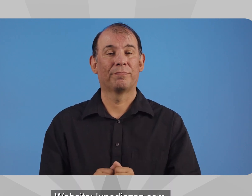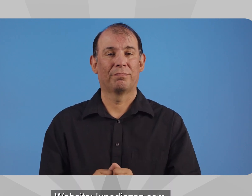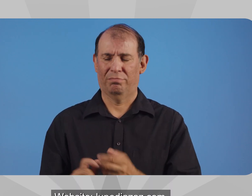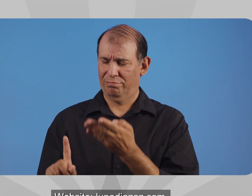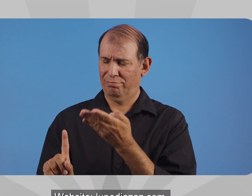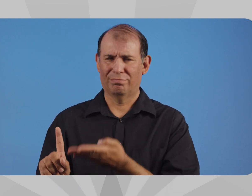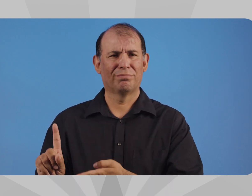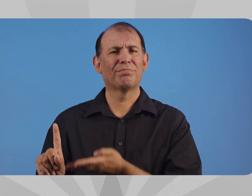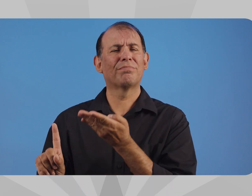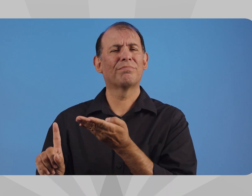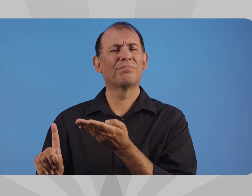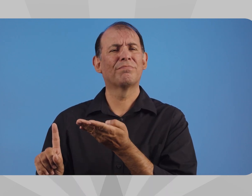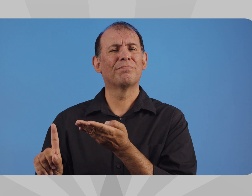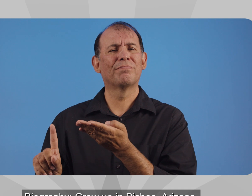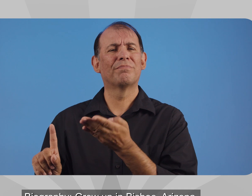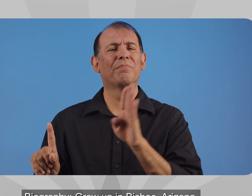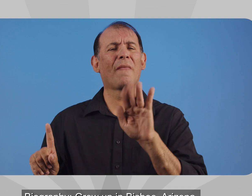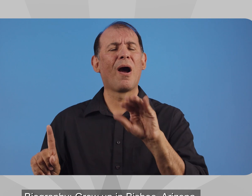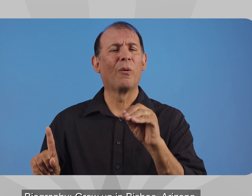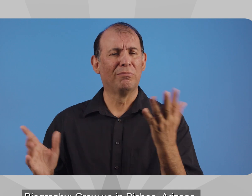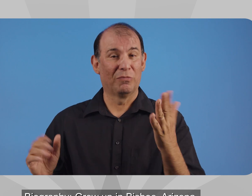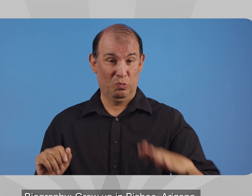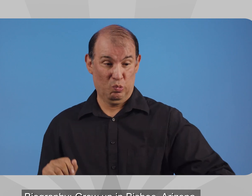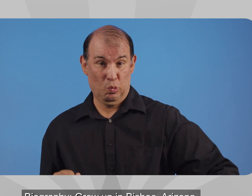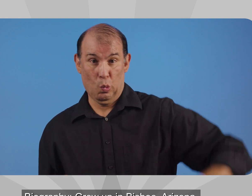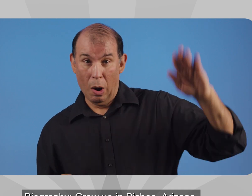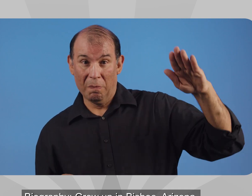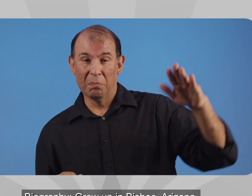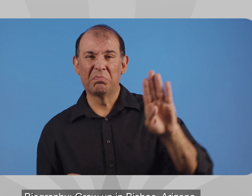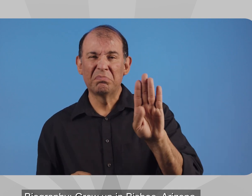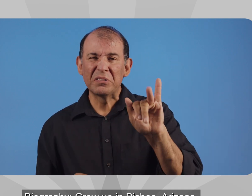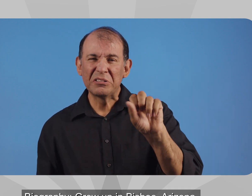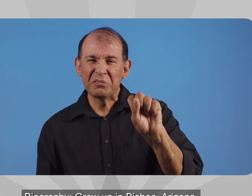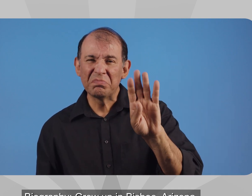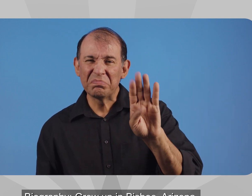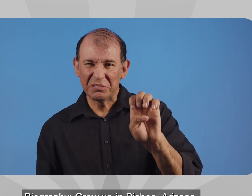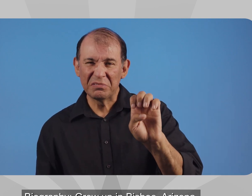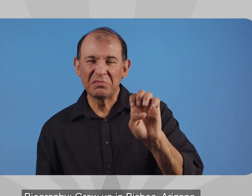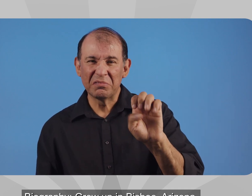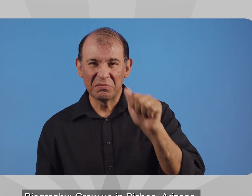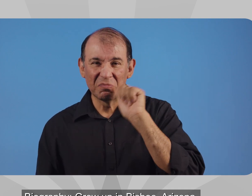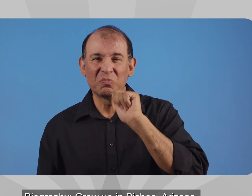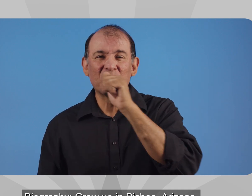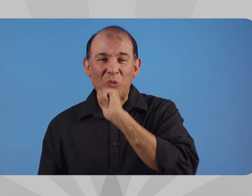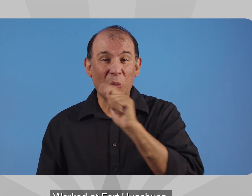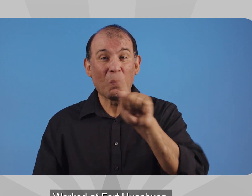.com Biography Grew up in Bisbee, Arizona